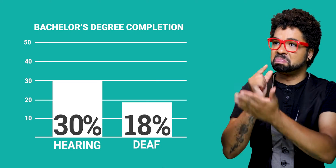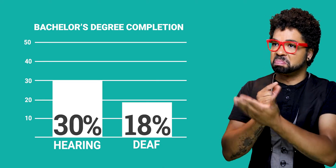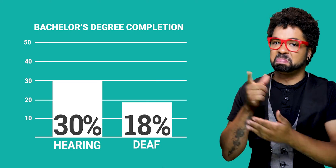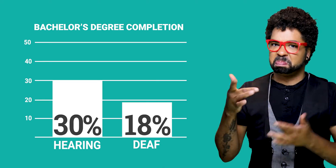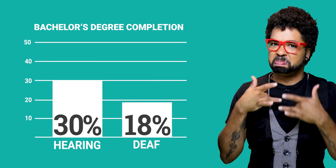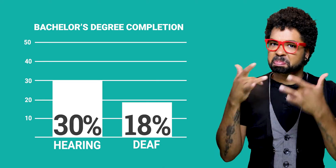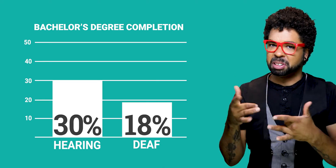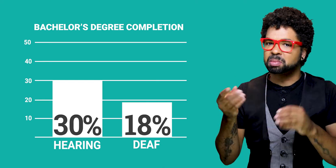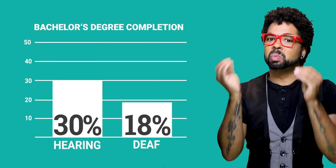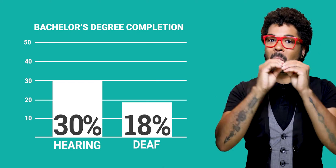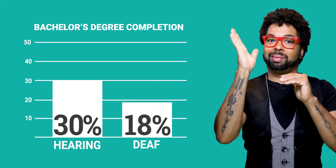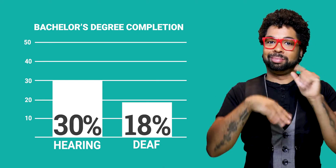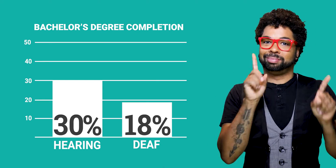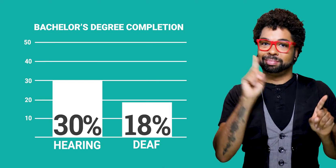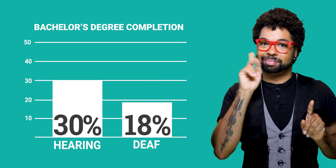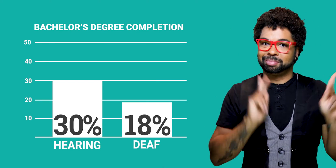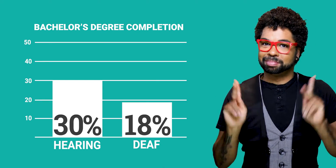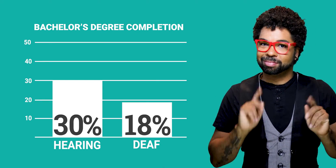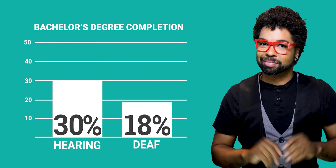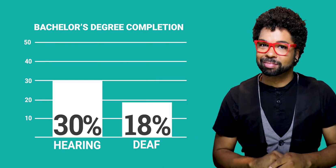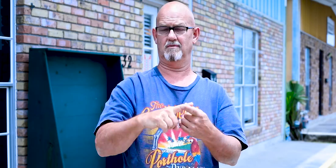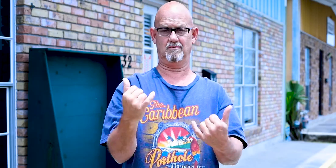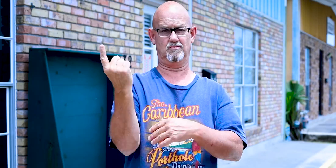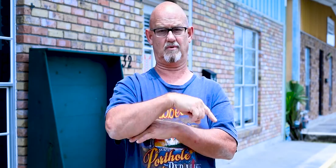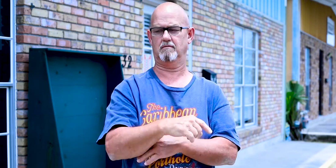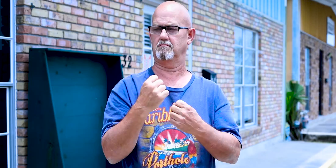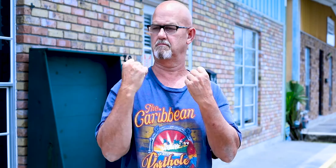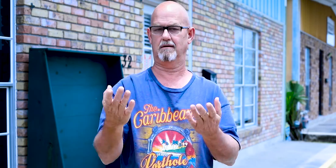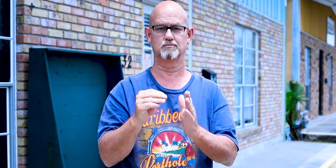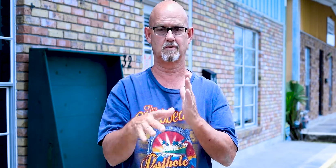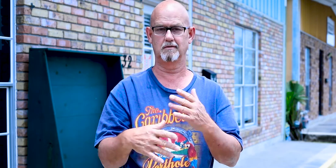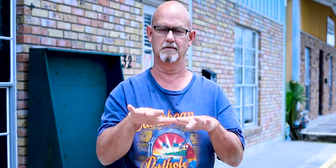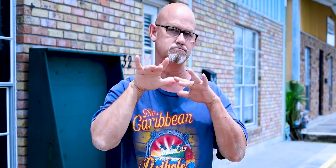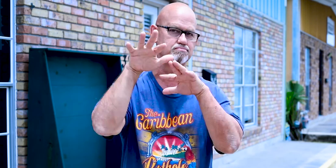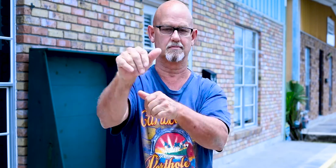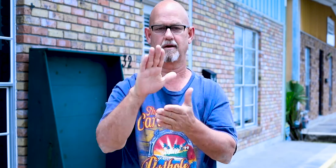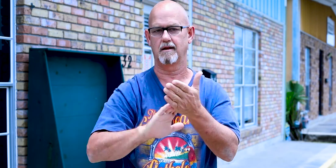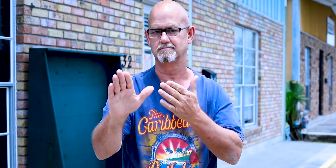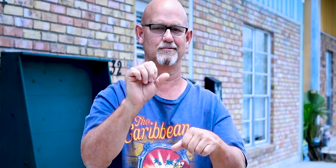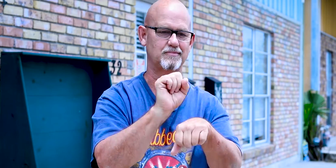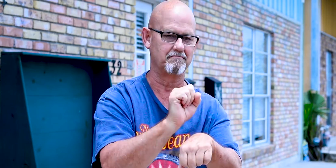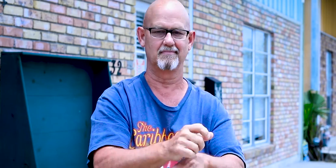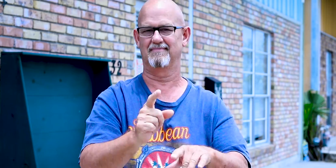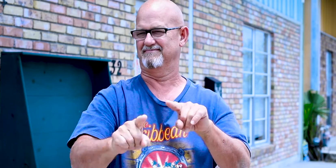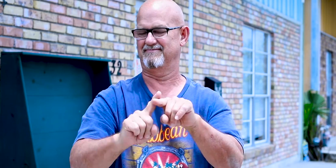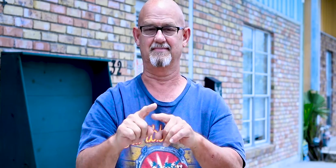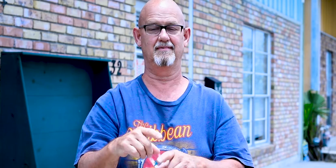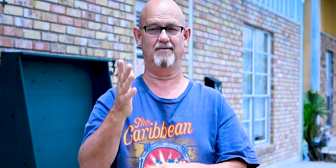graduating at a higher rate than Deaf students. Nowadays, many students go to college and have a variety of employment opportunities. It